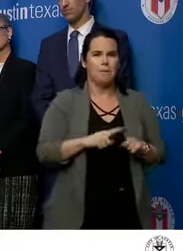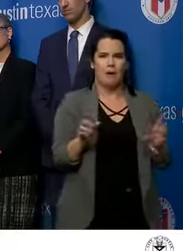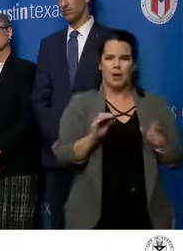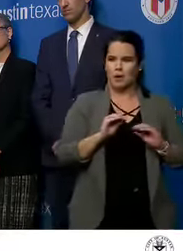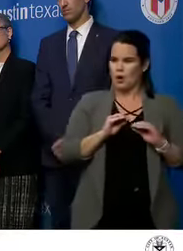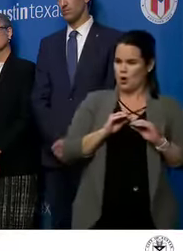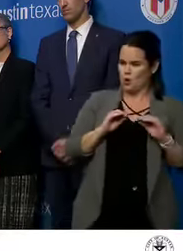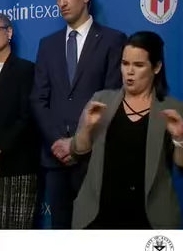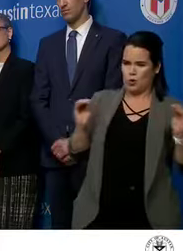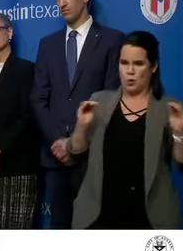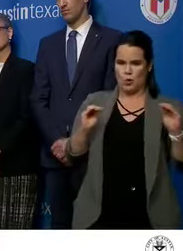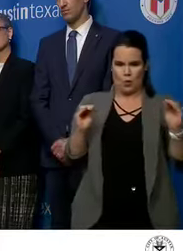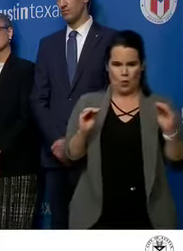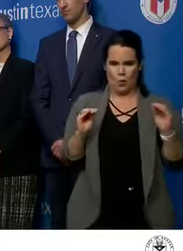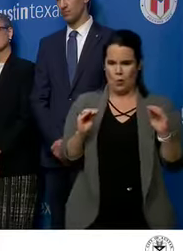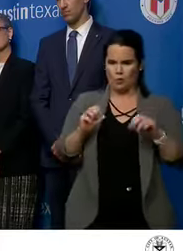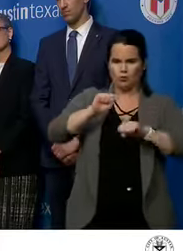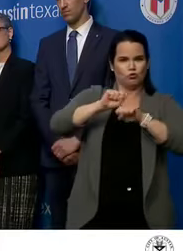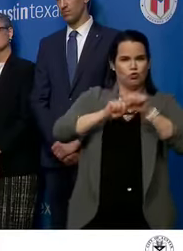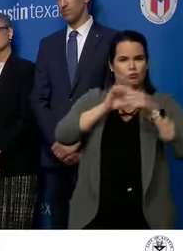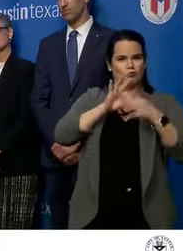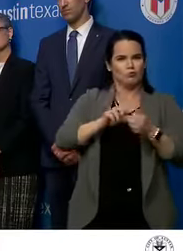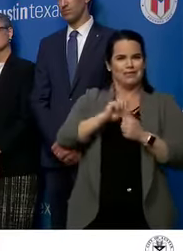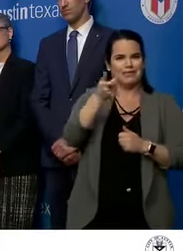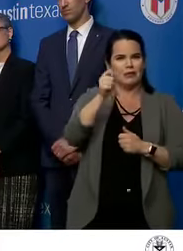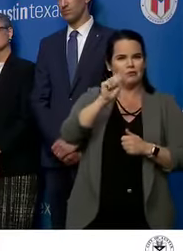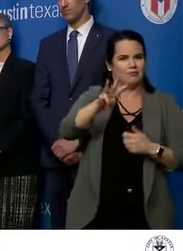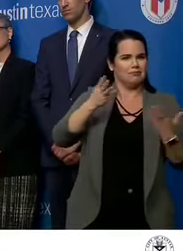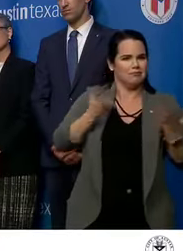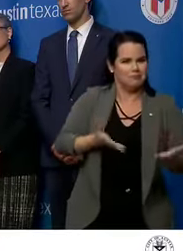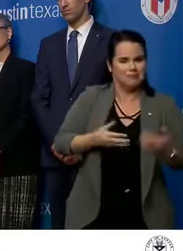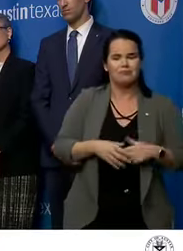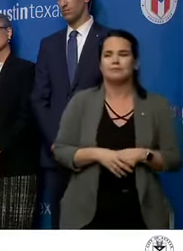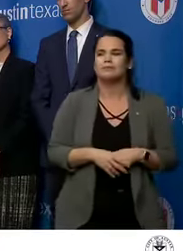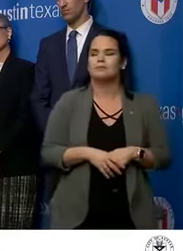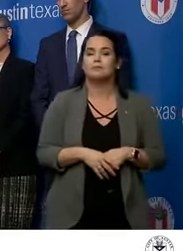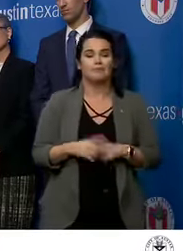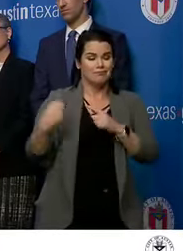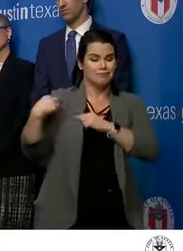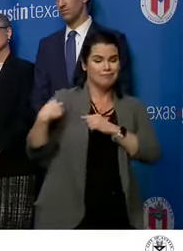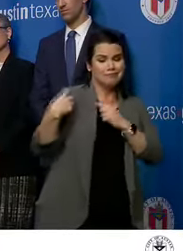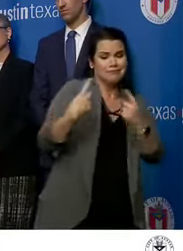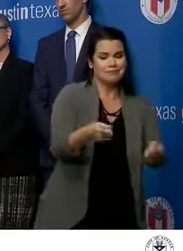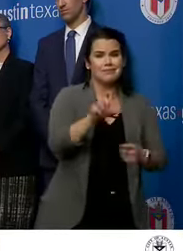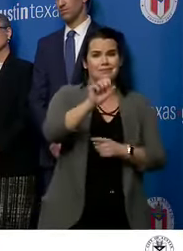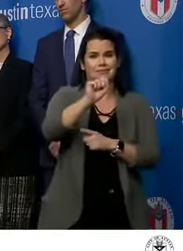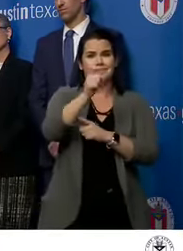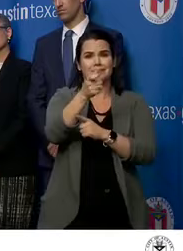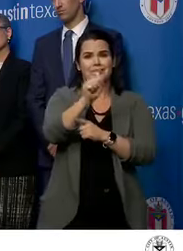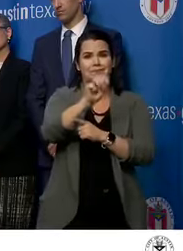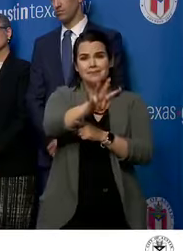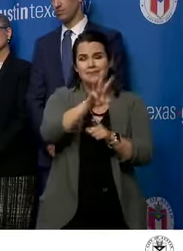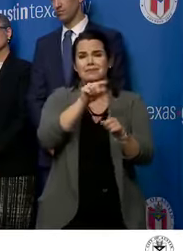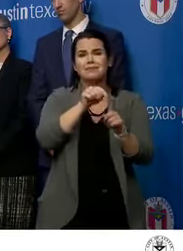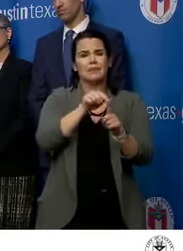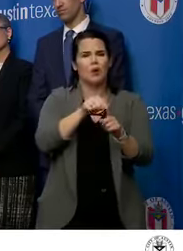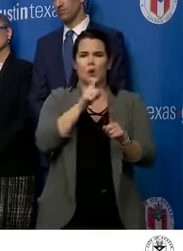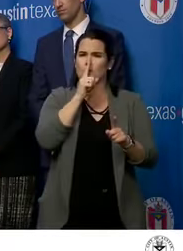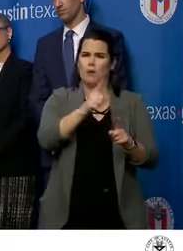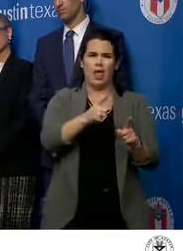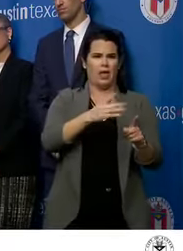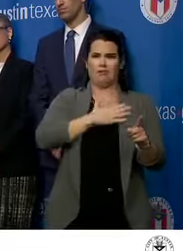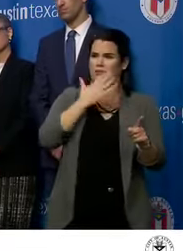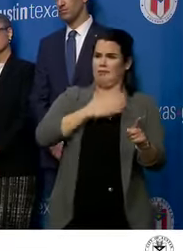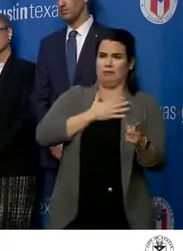that South by Southwest provides. I will say that all along, South by Southwest has been extremely responsive